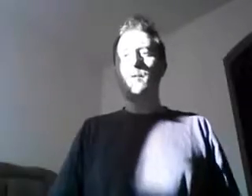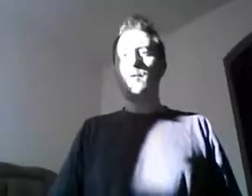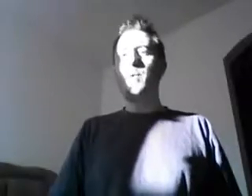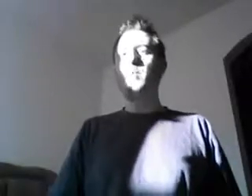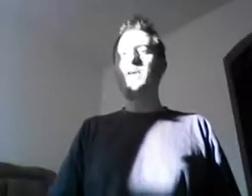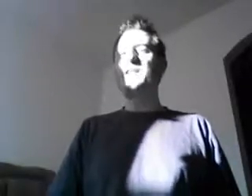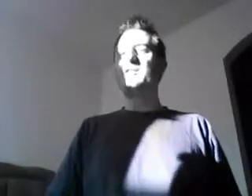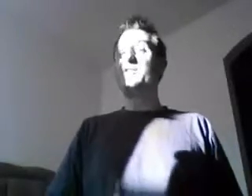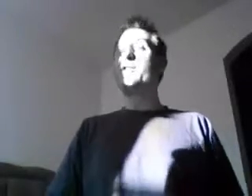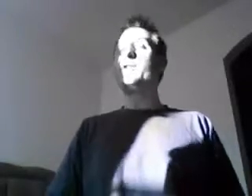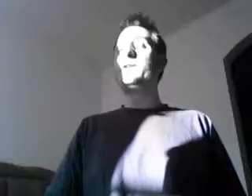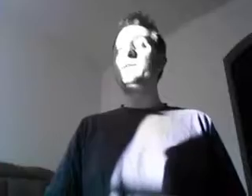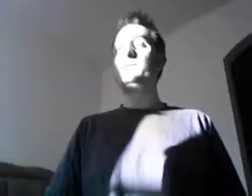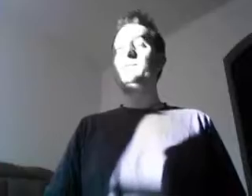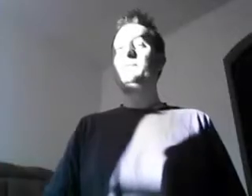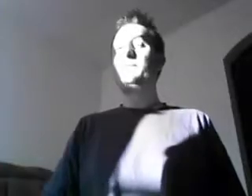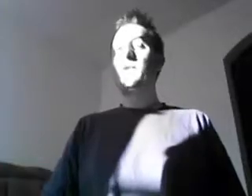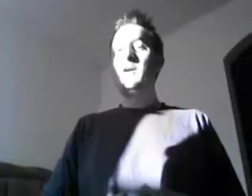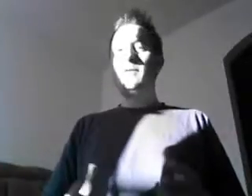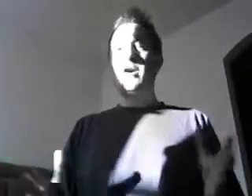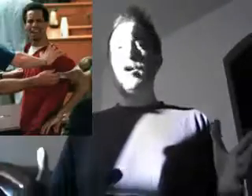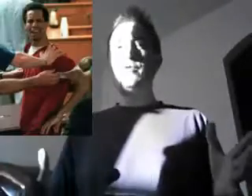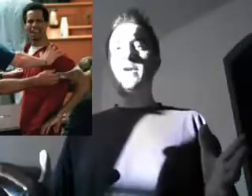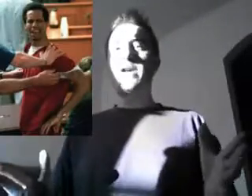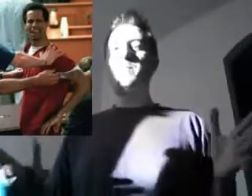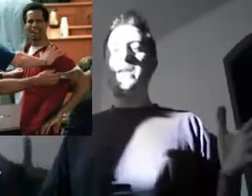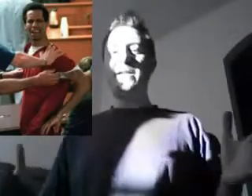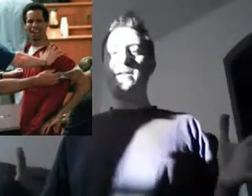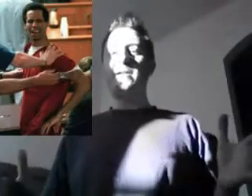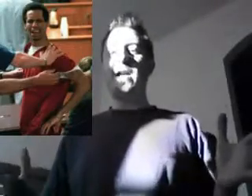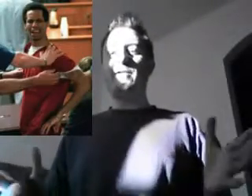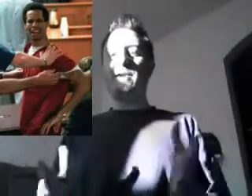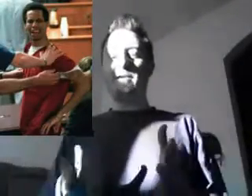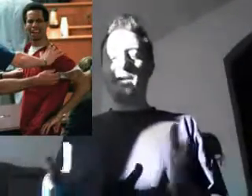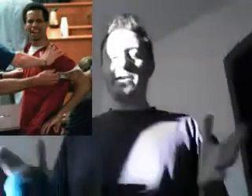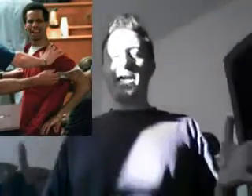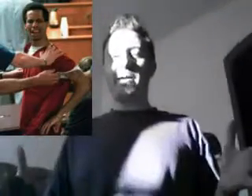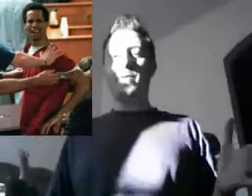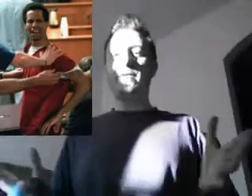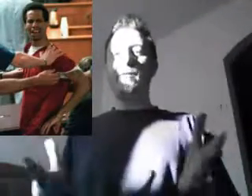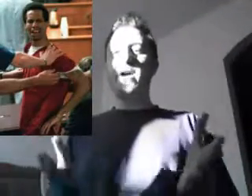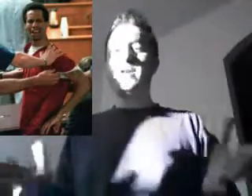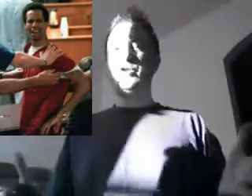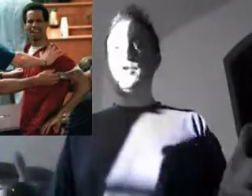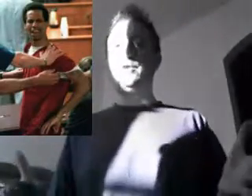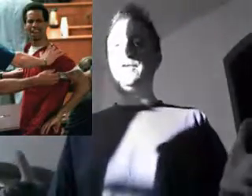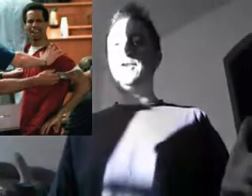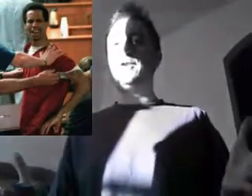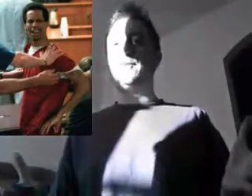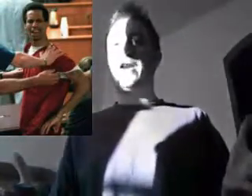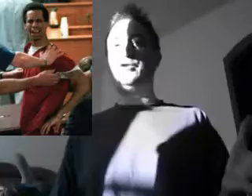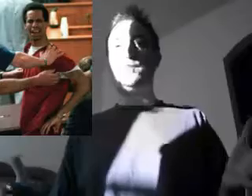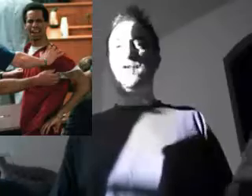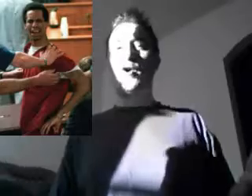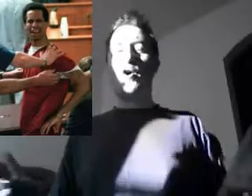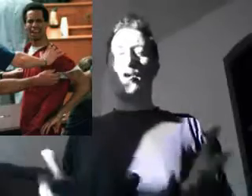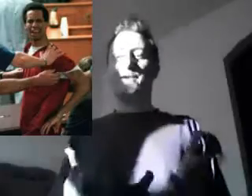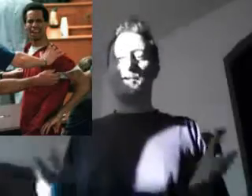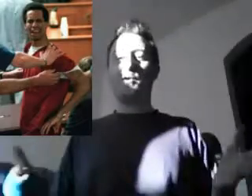Republican Sterling. And they all got to meet Nathan Dunlap. They ran into him in the hall in the